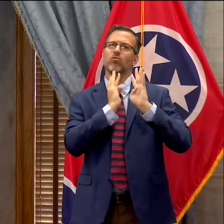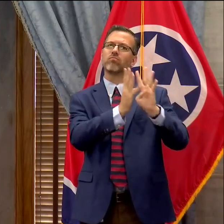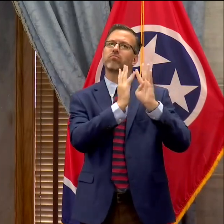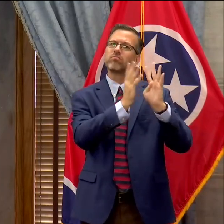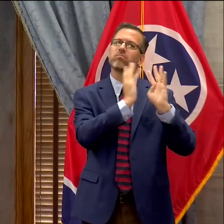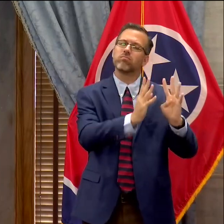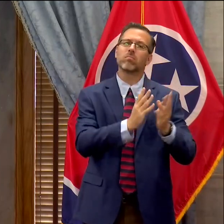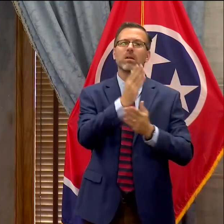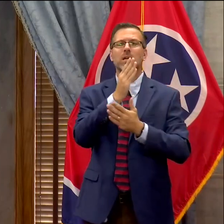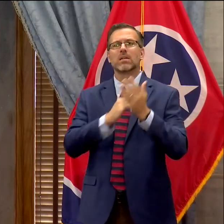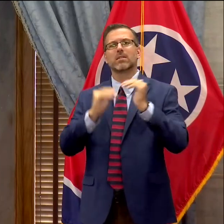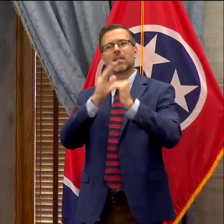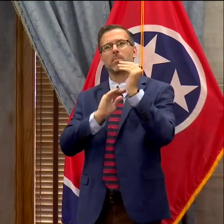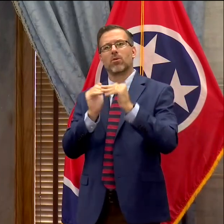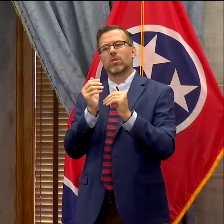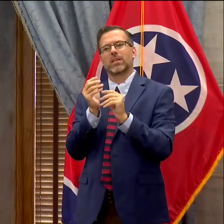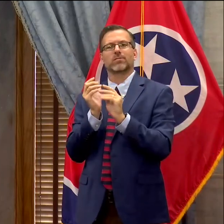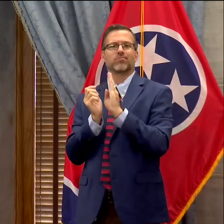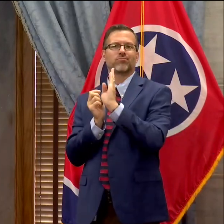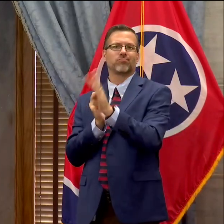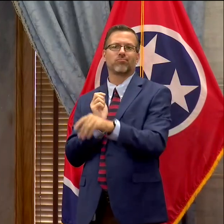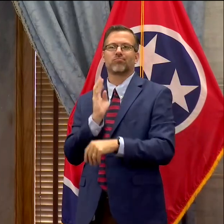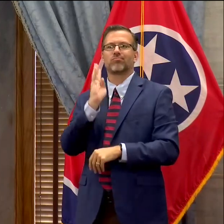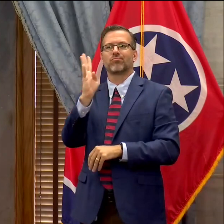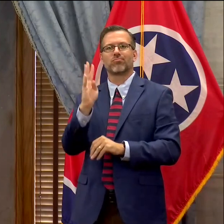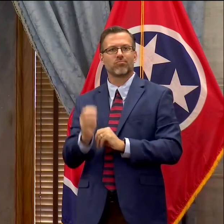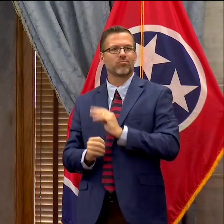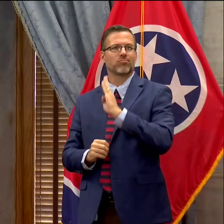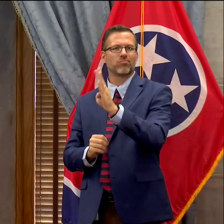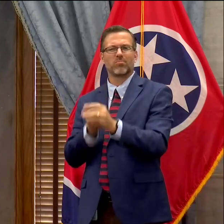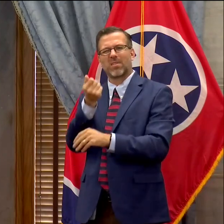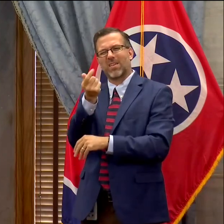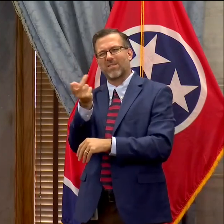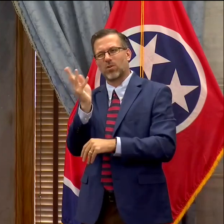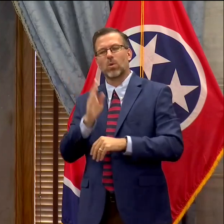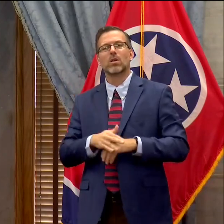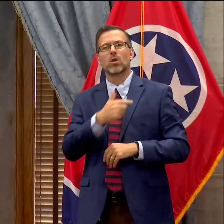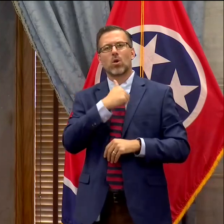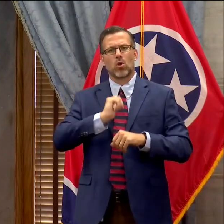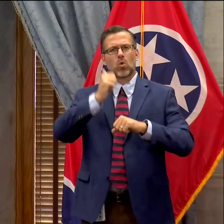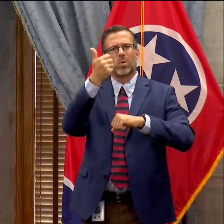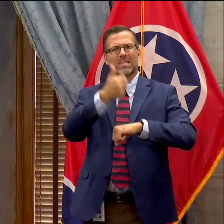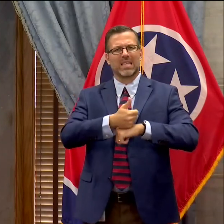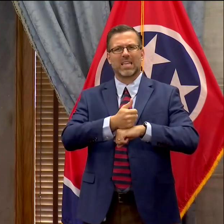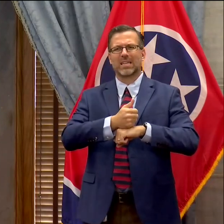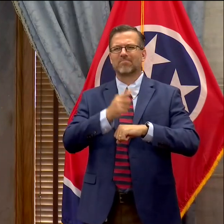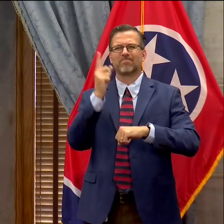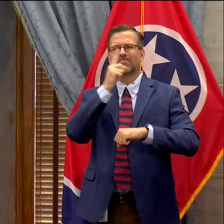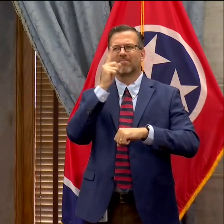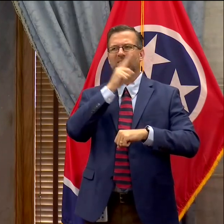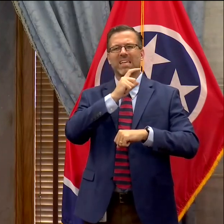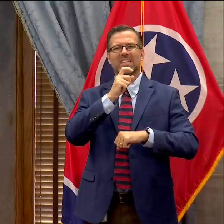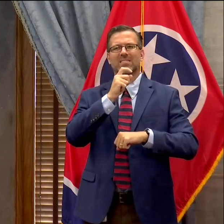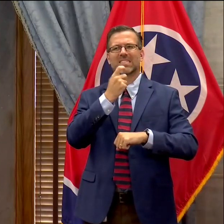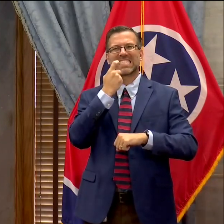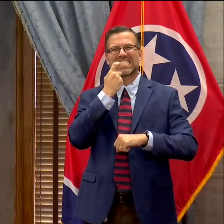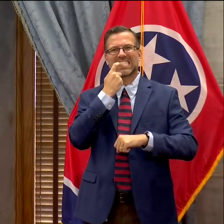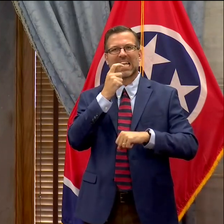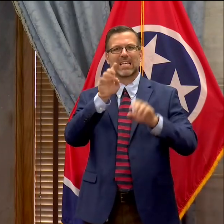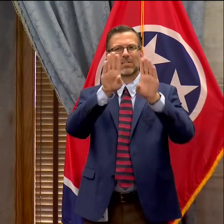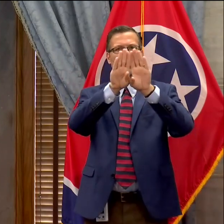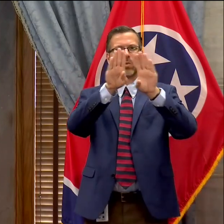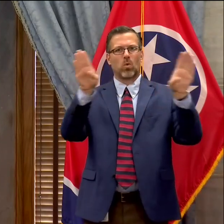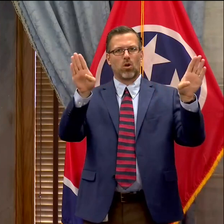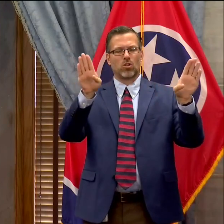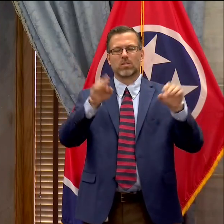Hand sanitizer stations are in every building and over 70 plexiglass barriers have been installed. More than 20